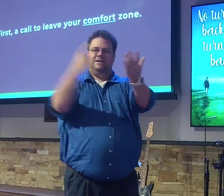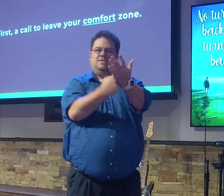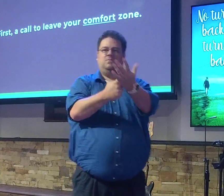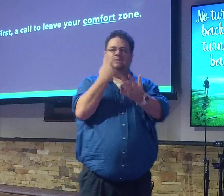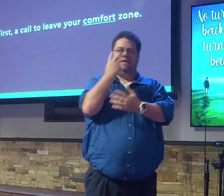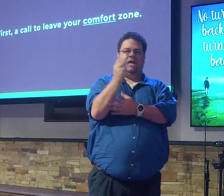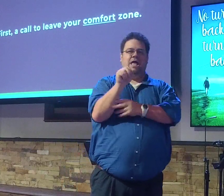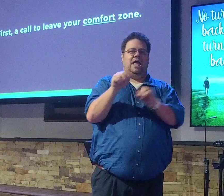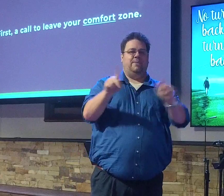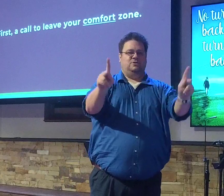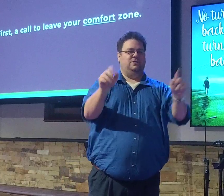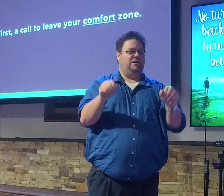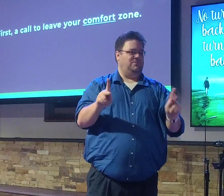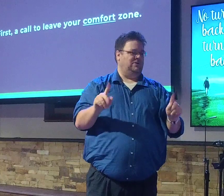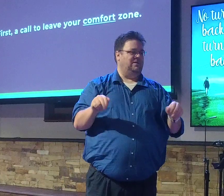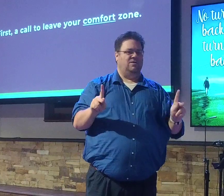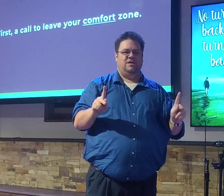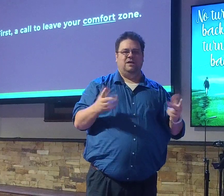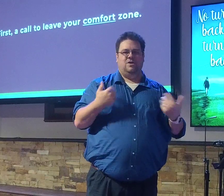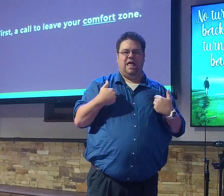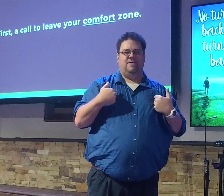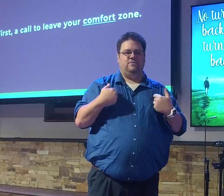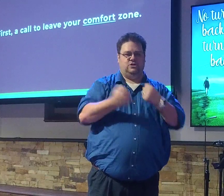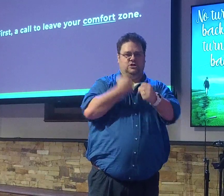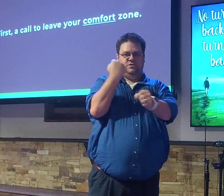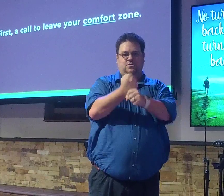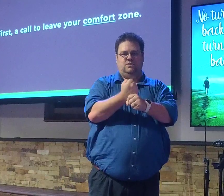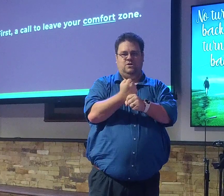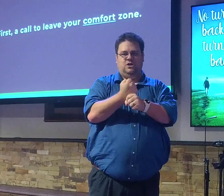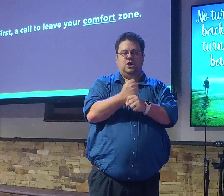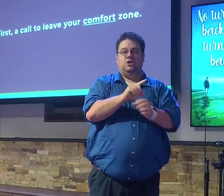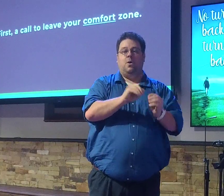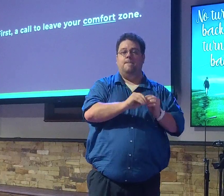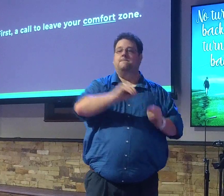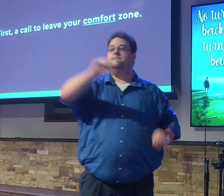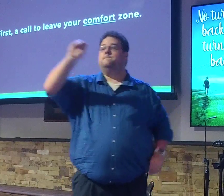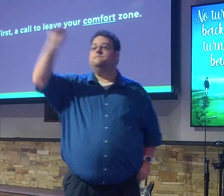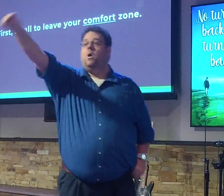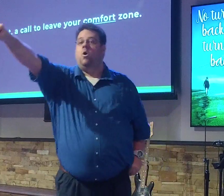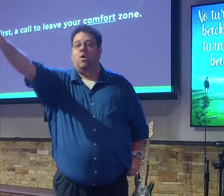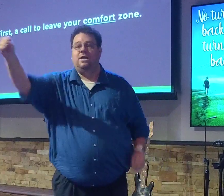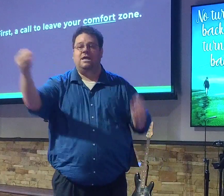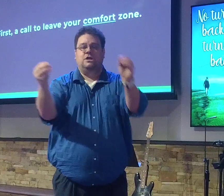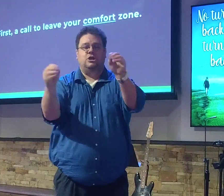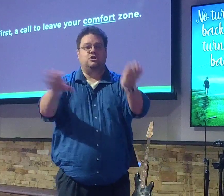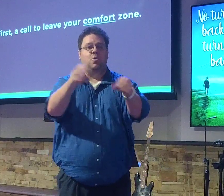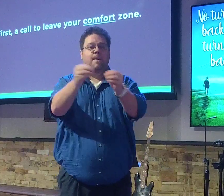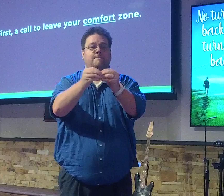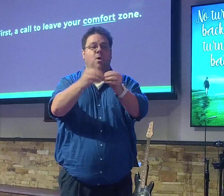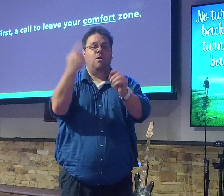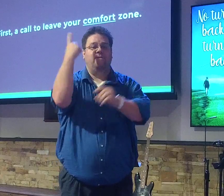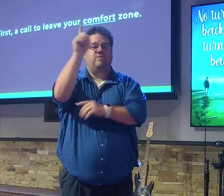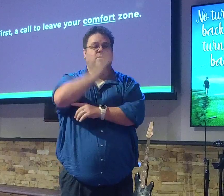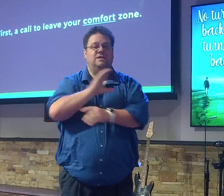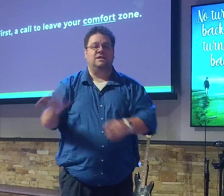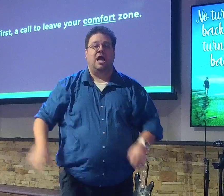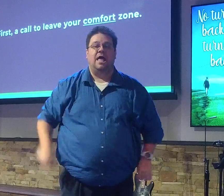You're going to be faced with opportunities this year to go deeper, to do something meaningful and impactful and significant for